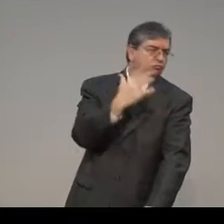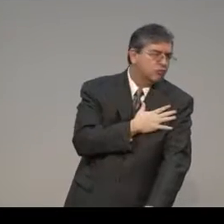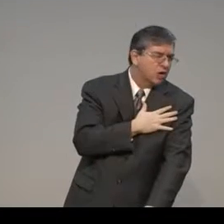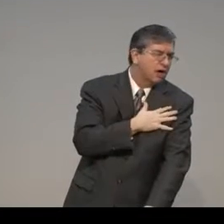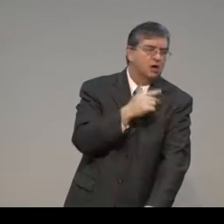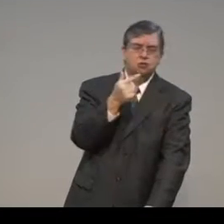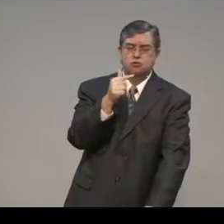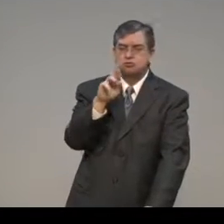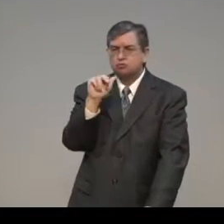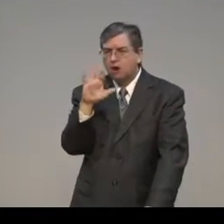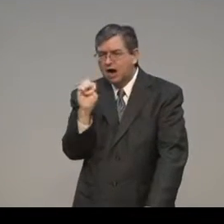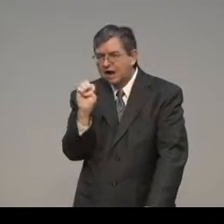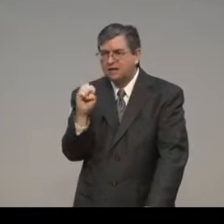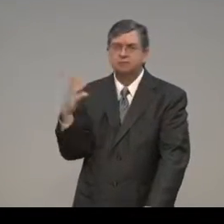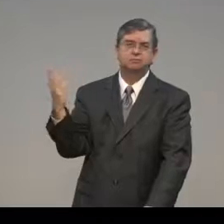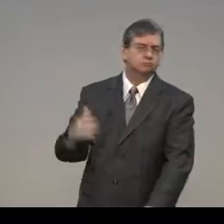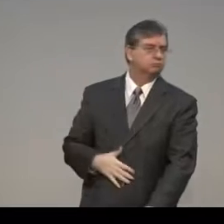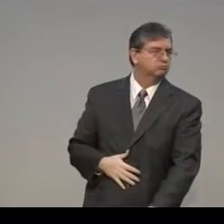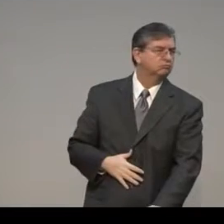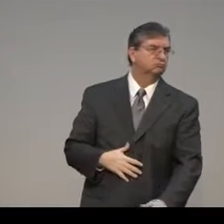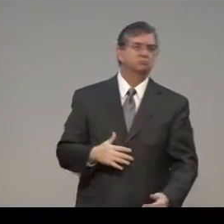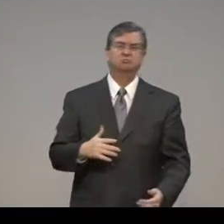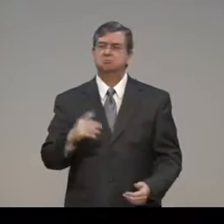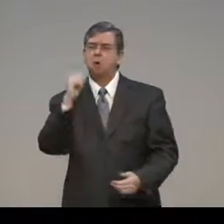language. Phrase, you can fingerspell it.